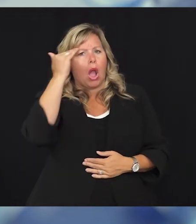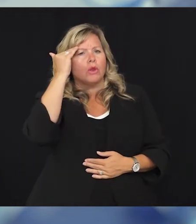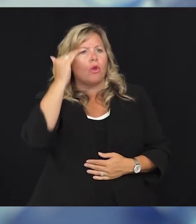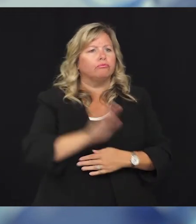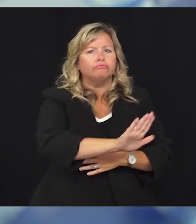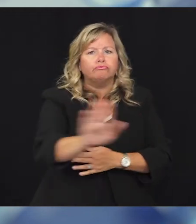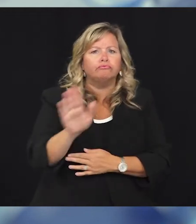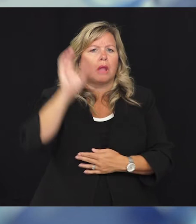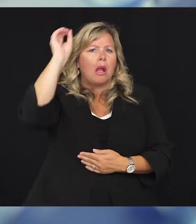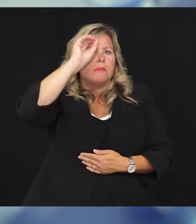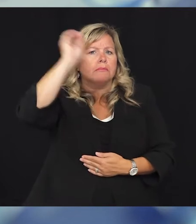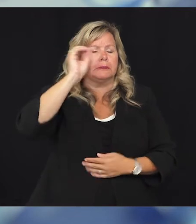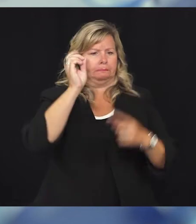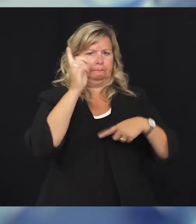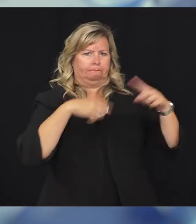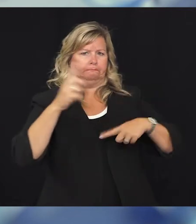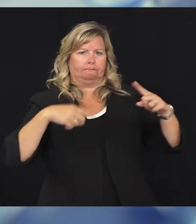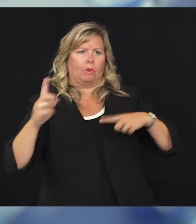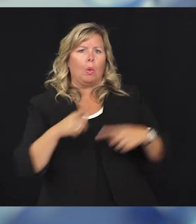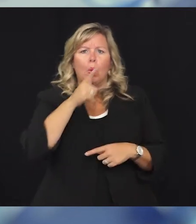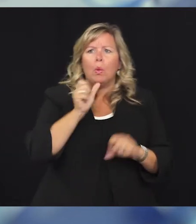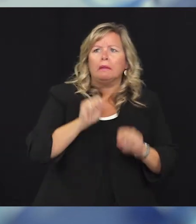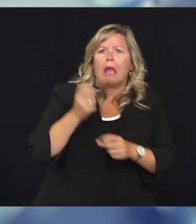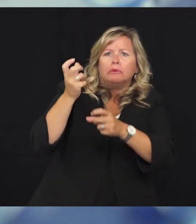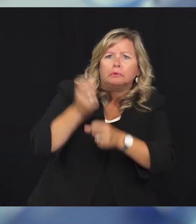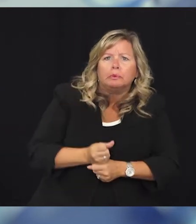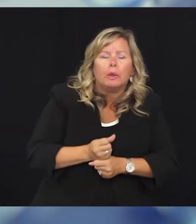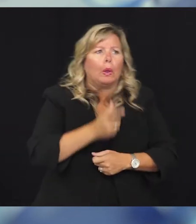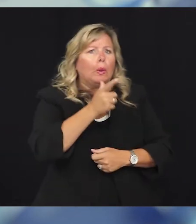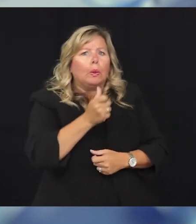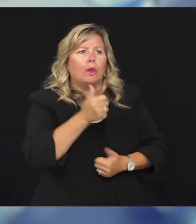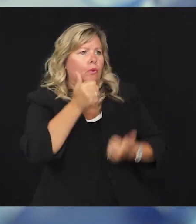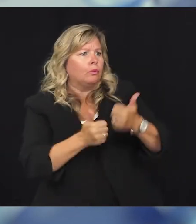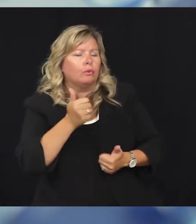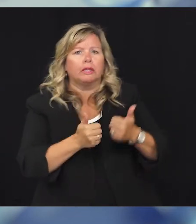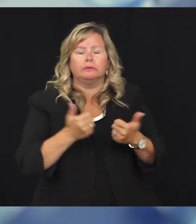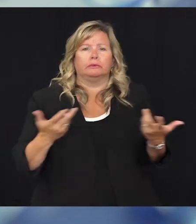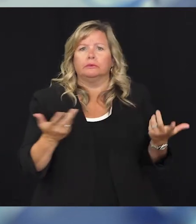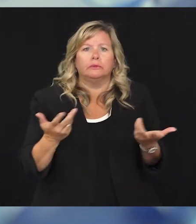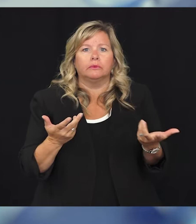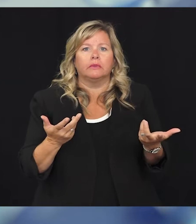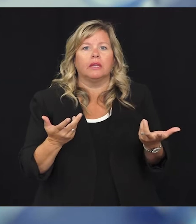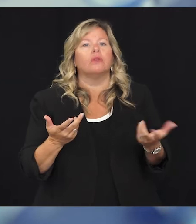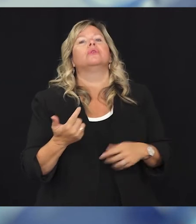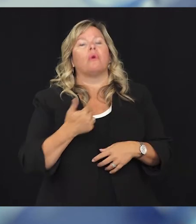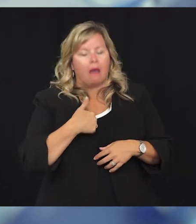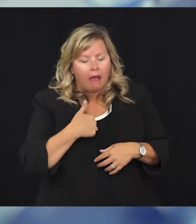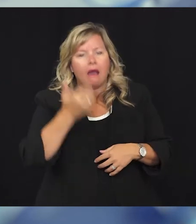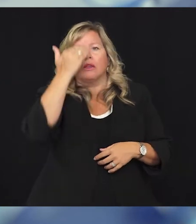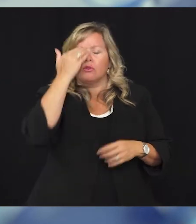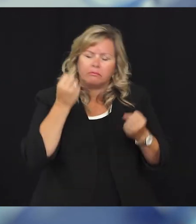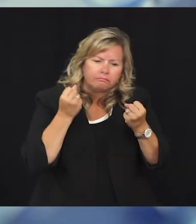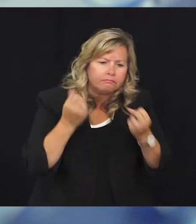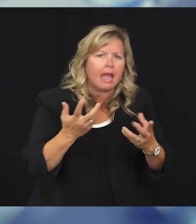ideas about data and which experts and organizations are trustworthy. There's probably very little that I can do in this moment